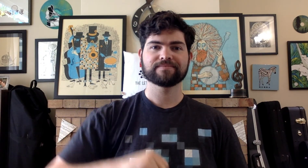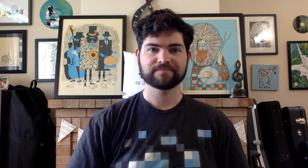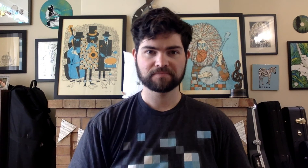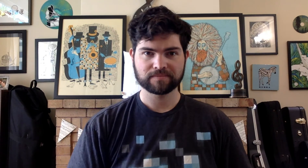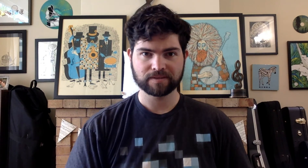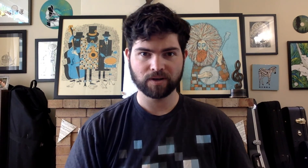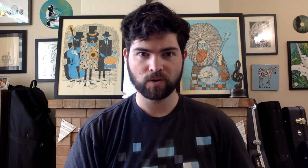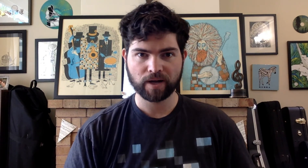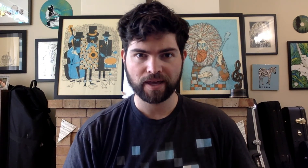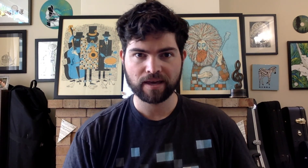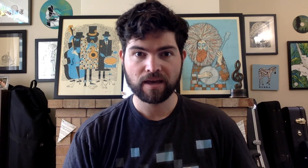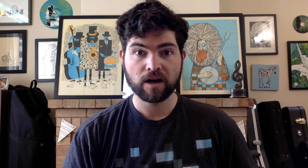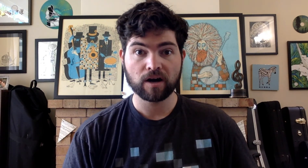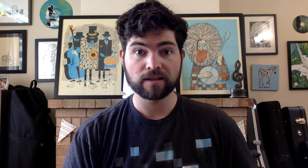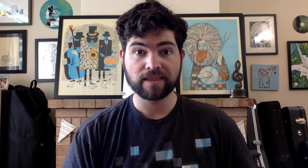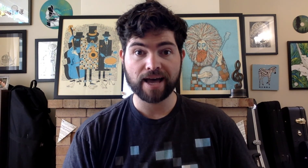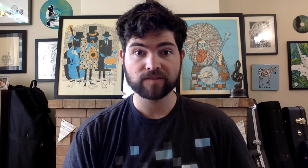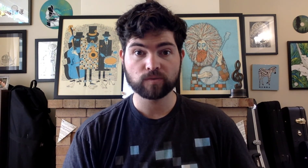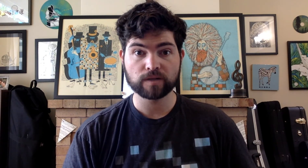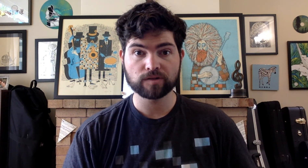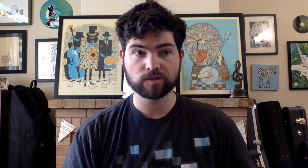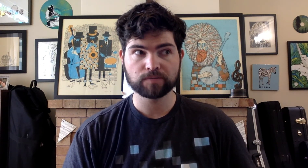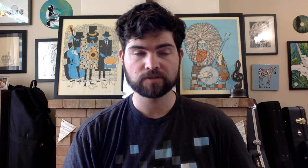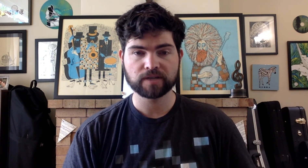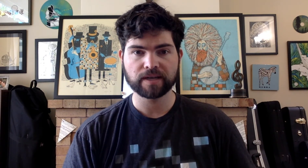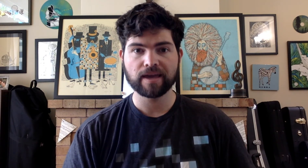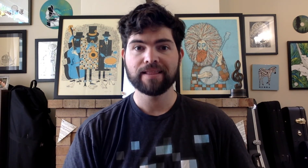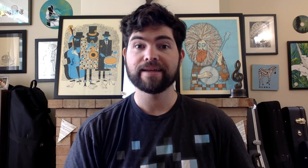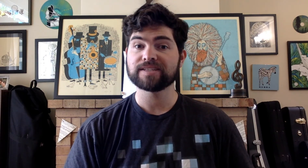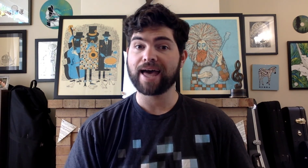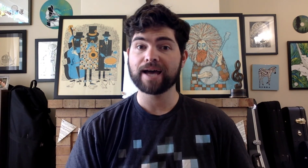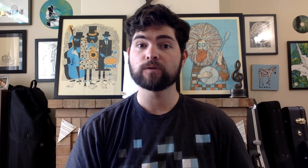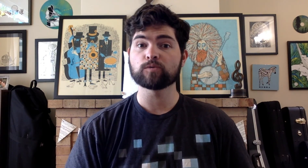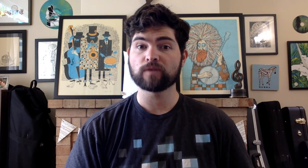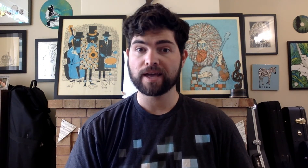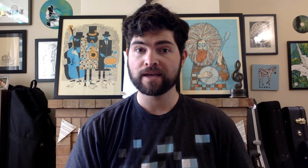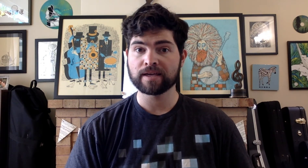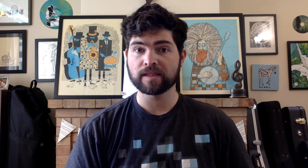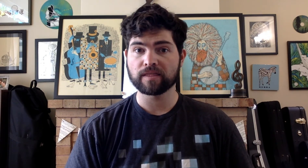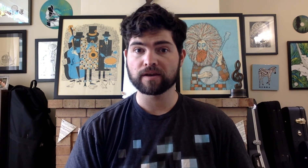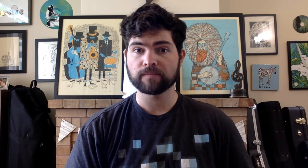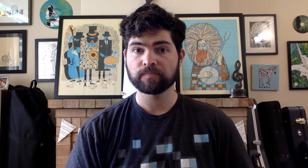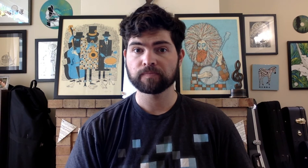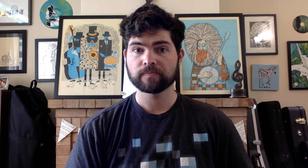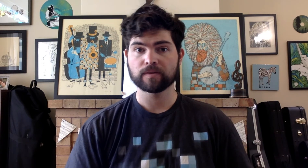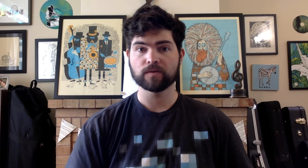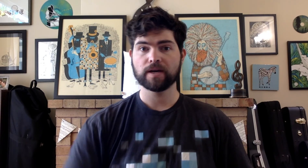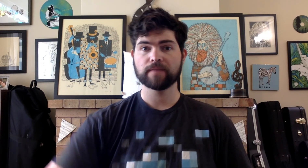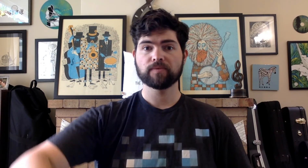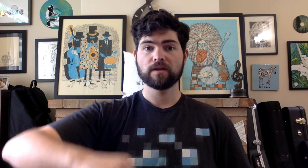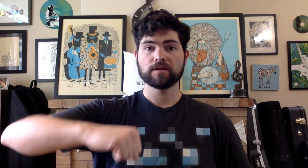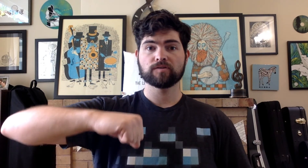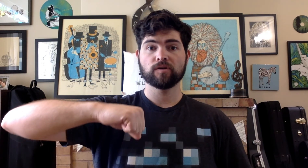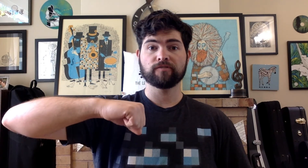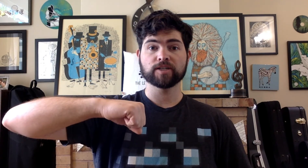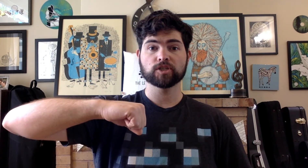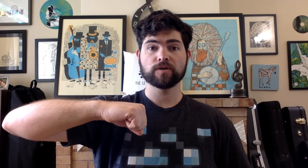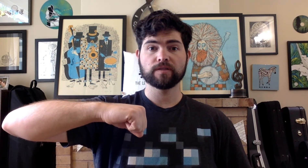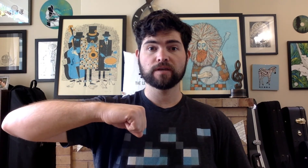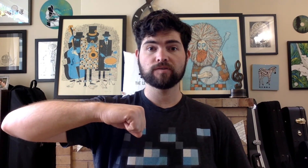okay our last one super tricky let's add ray in there okay okay so if I show you this you